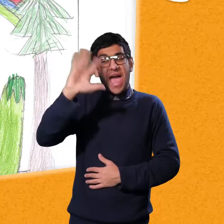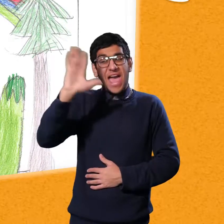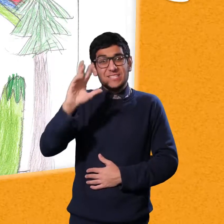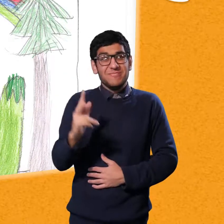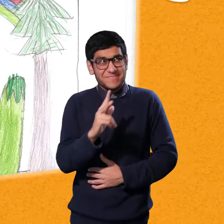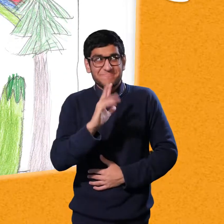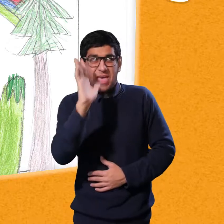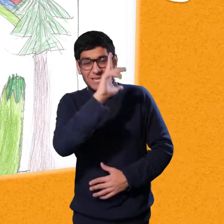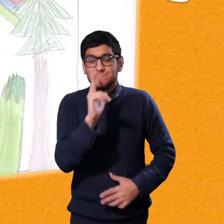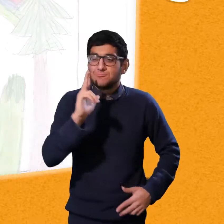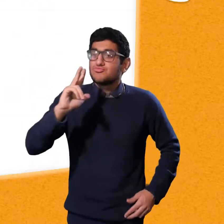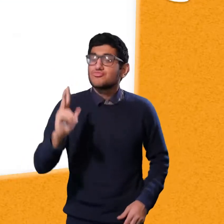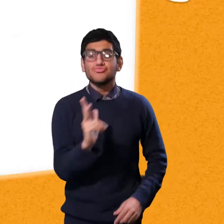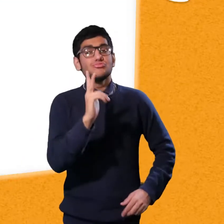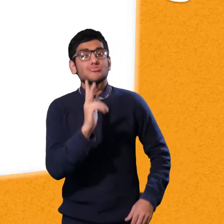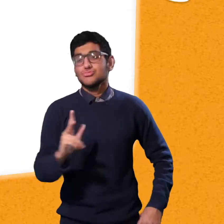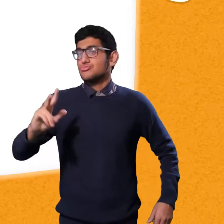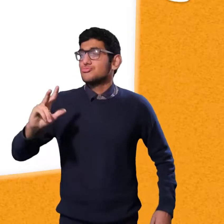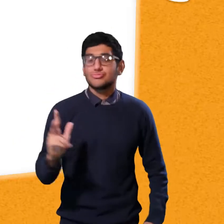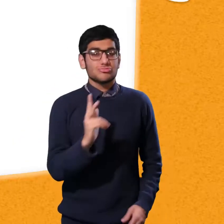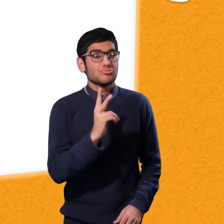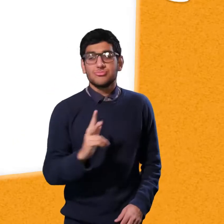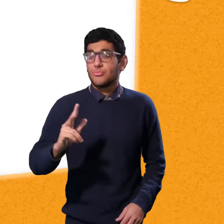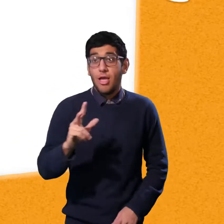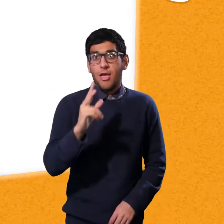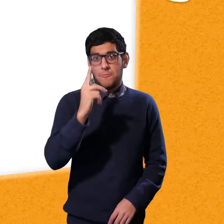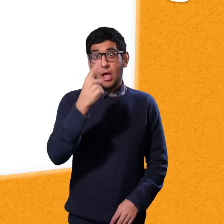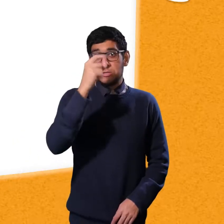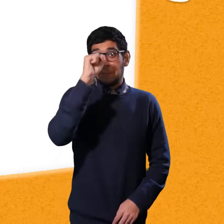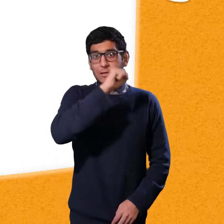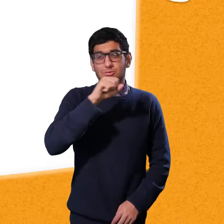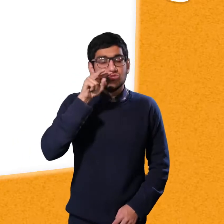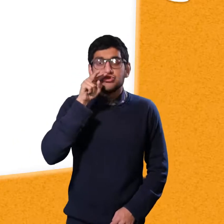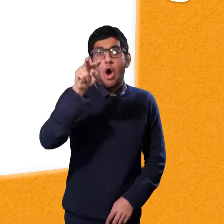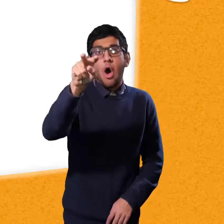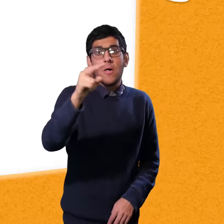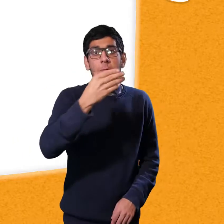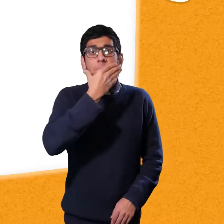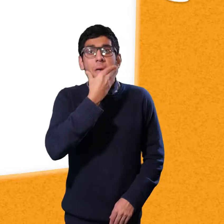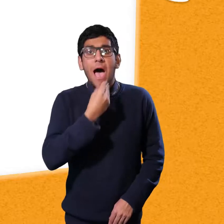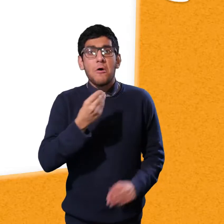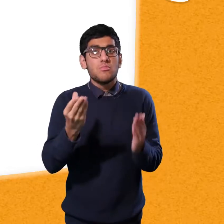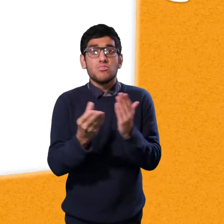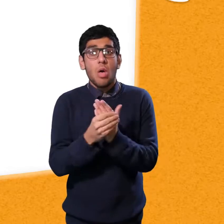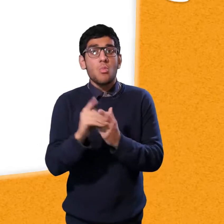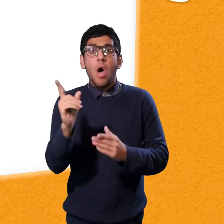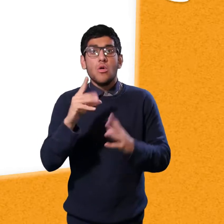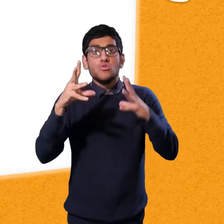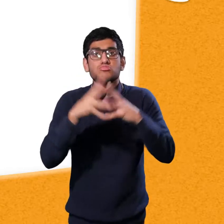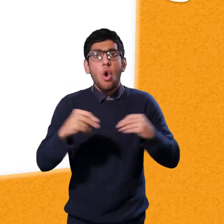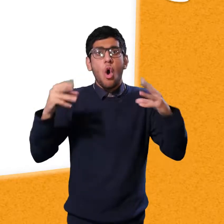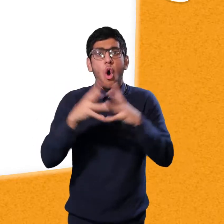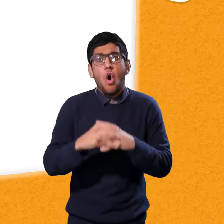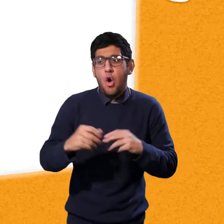wolf. Bye bye now. Bye. And the three little pigs went off. The first little pig